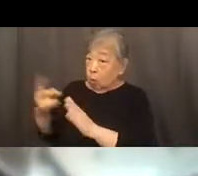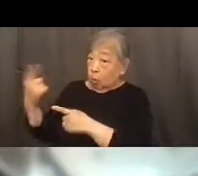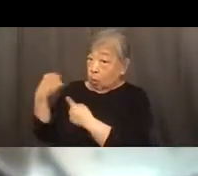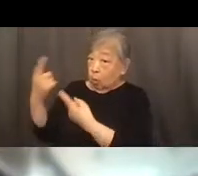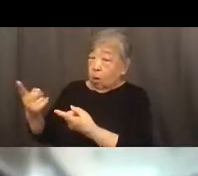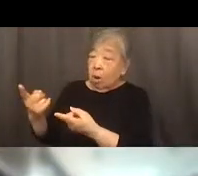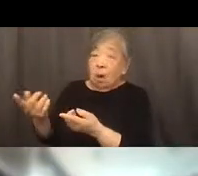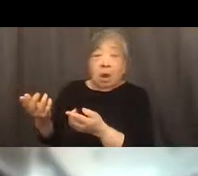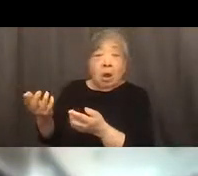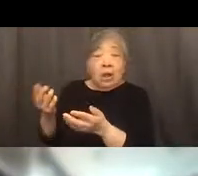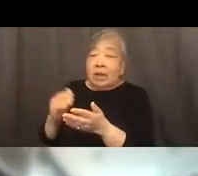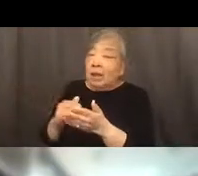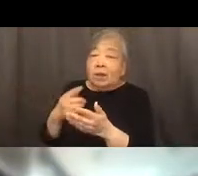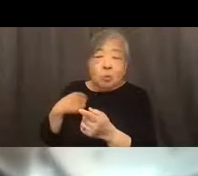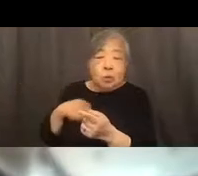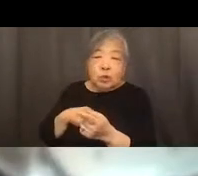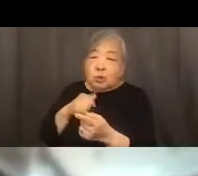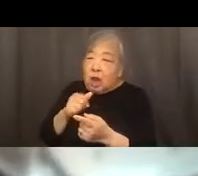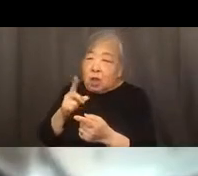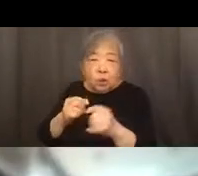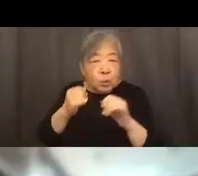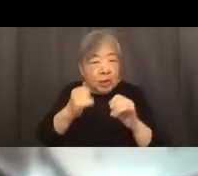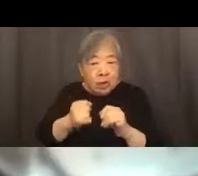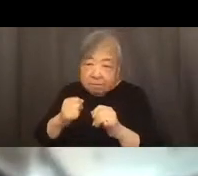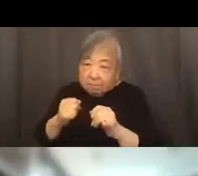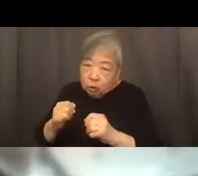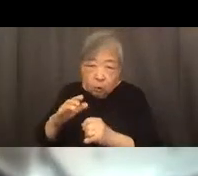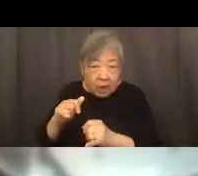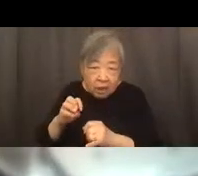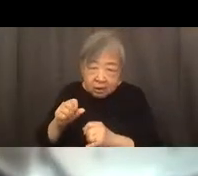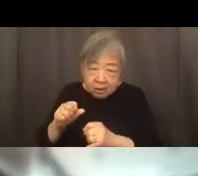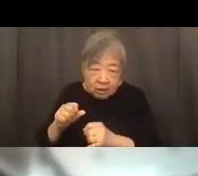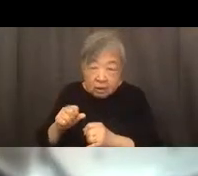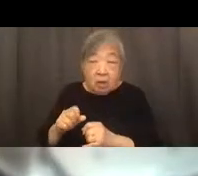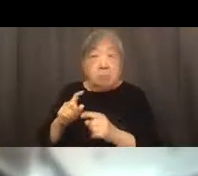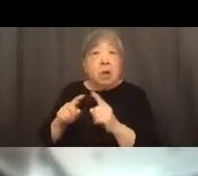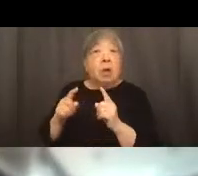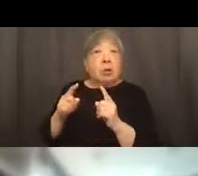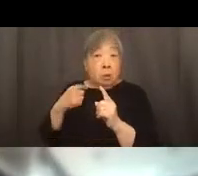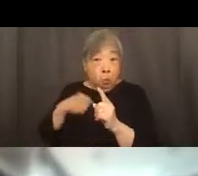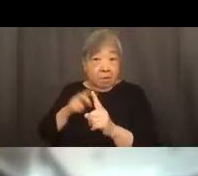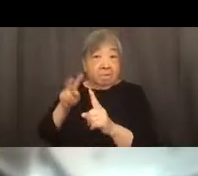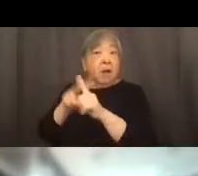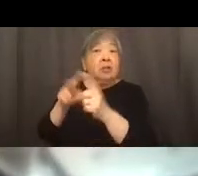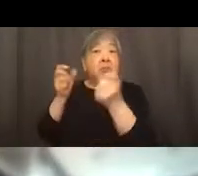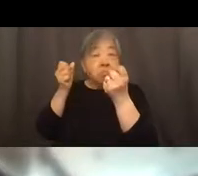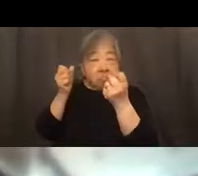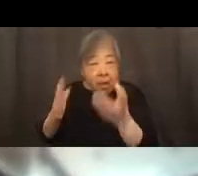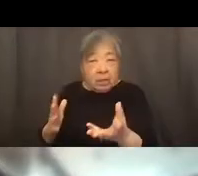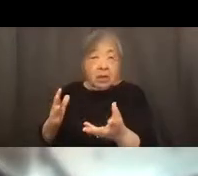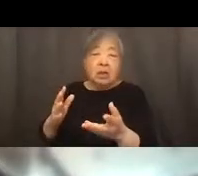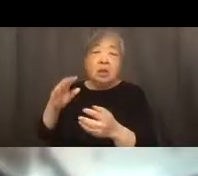again, we, we don't, um, do the individual cases, but we have, um, filed many, uh, pattern of practice cases,